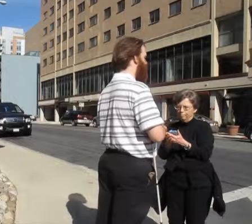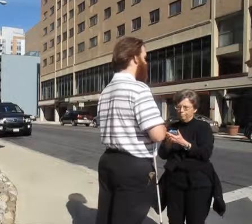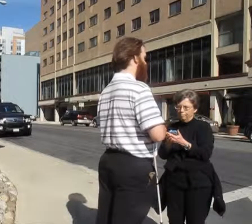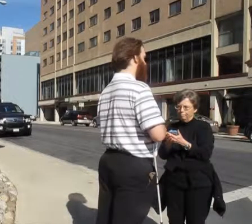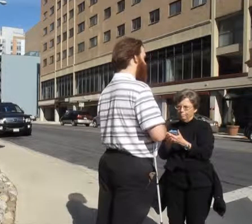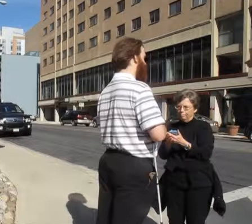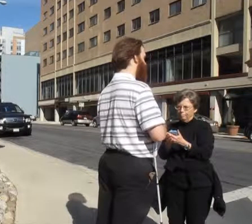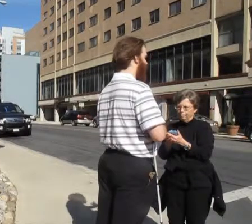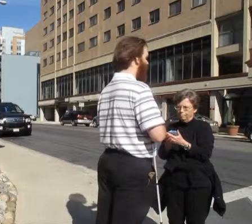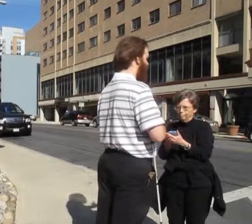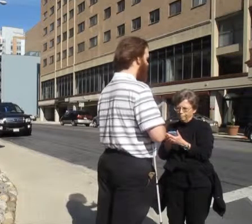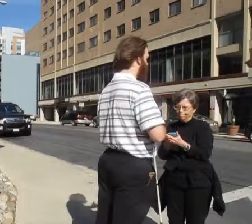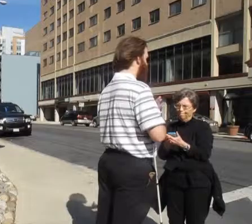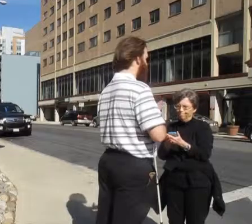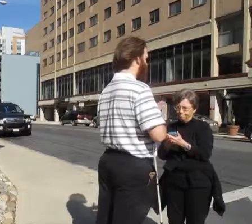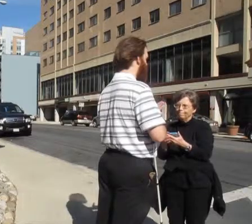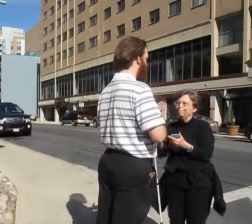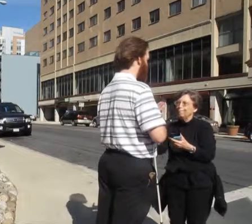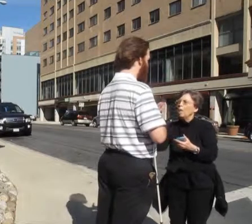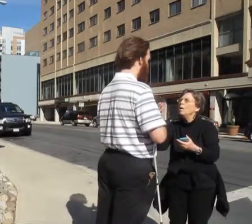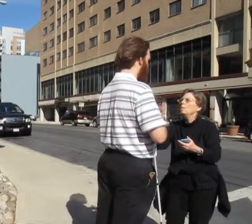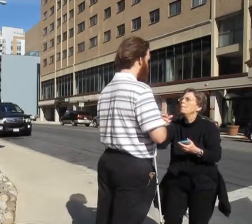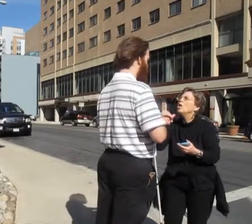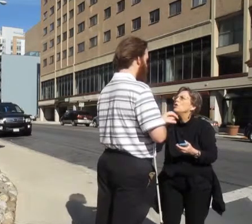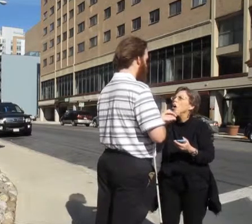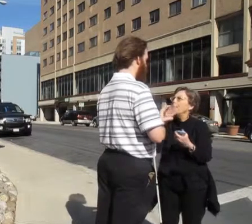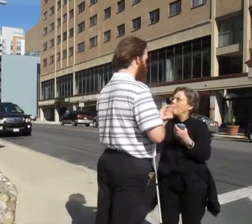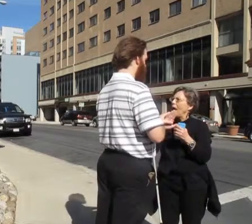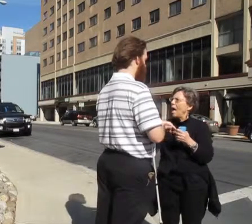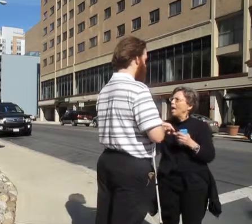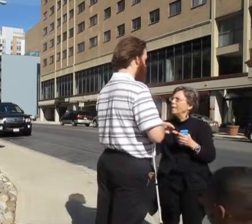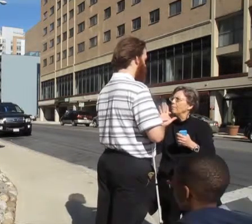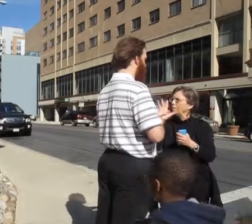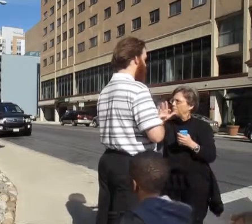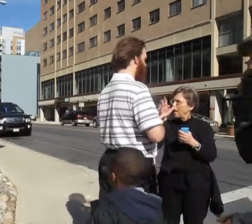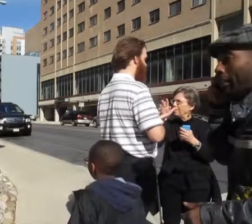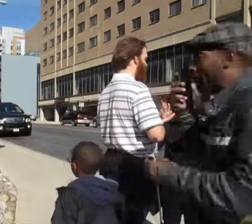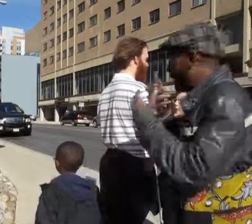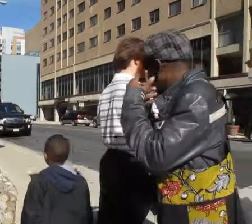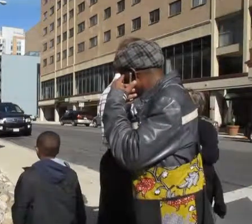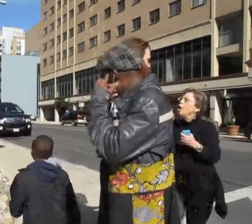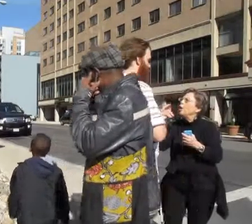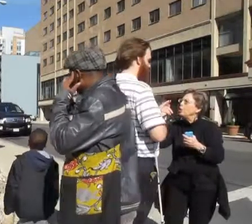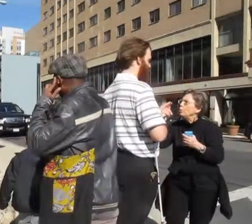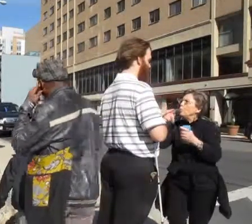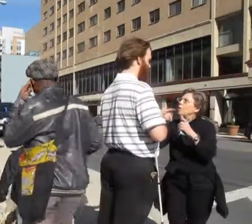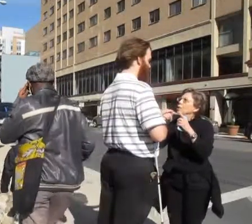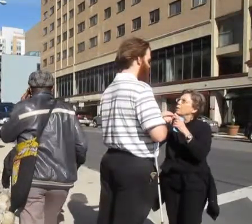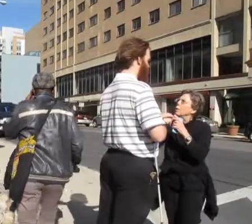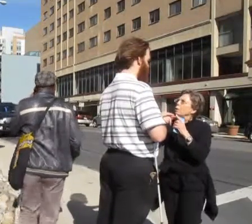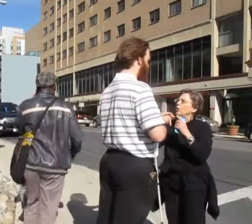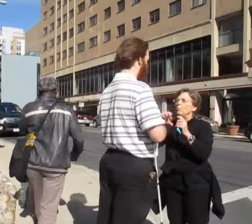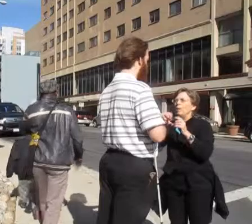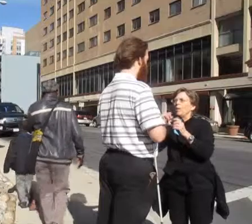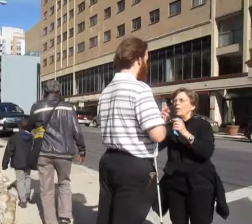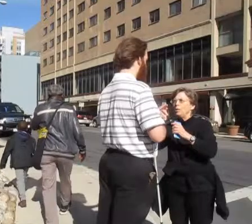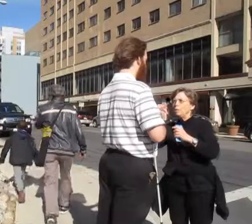It's not bad. was five seconds. Are you, when you're doing it, are you